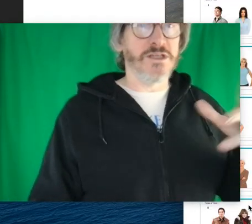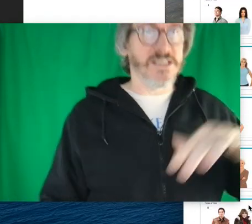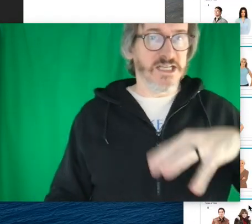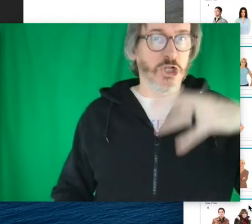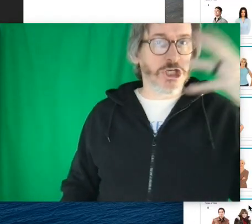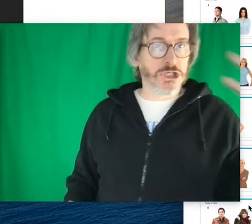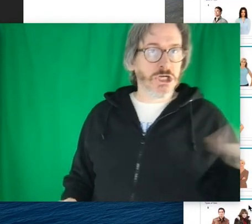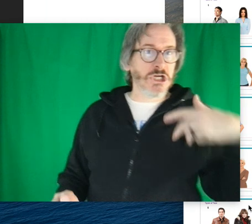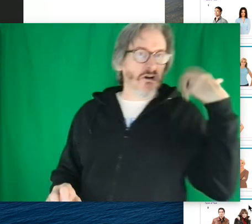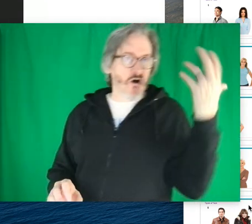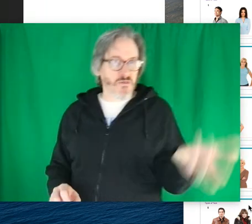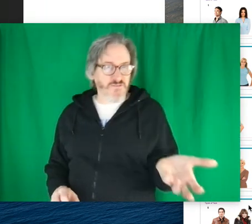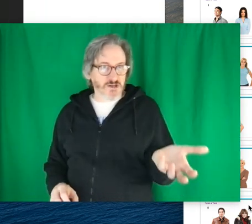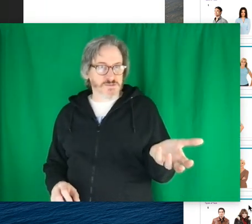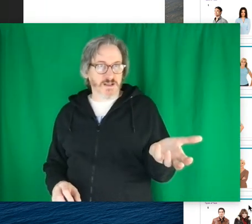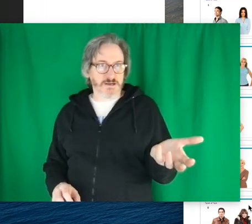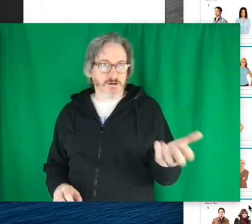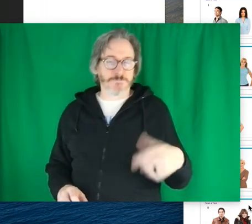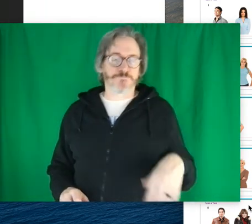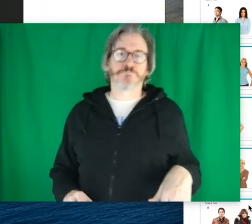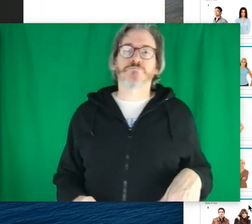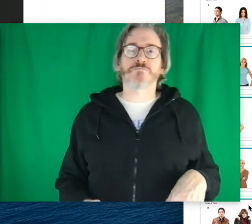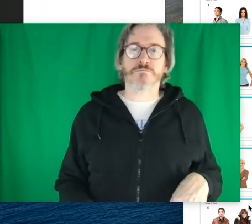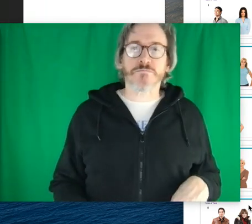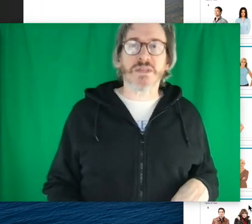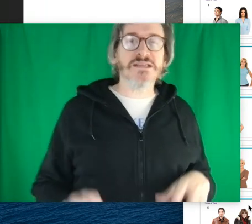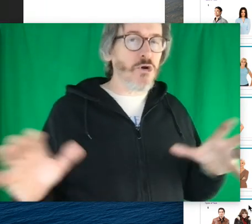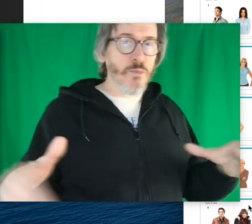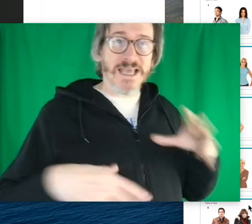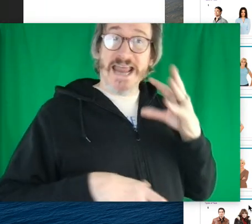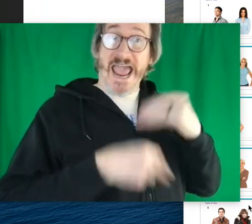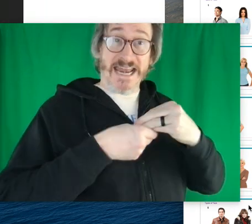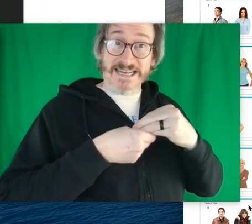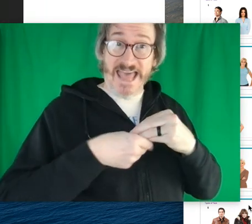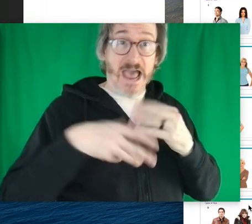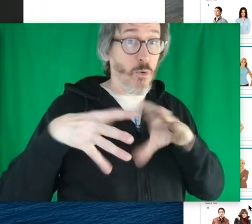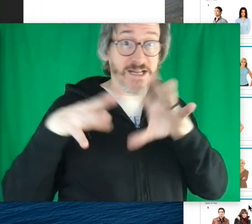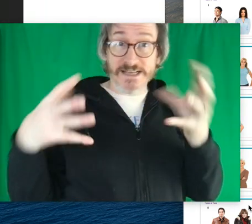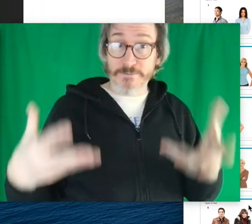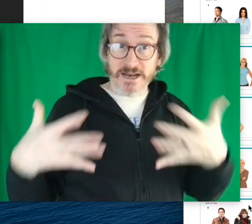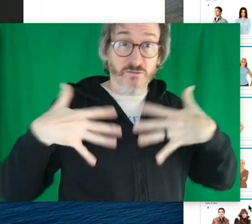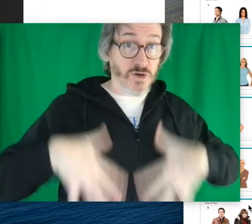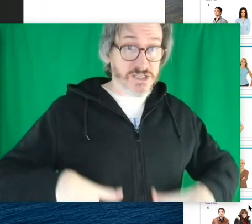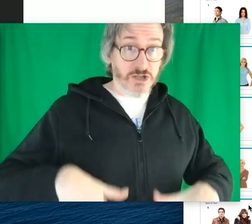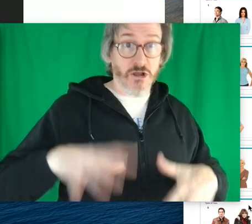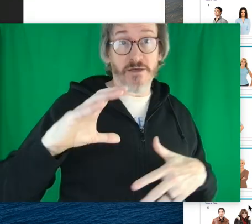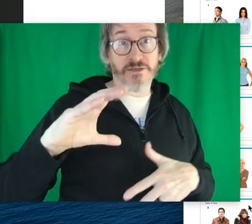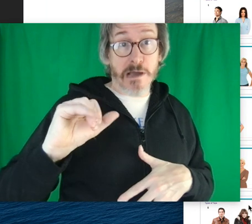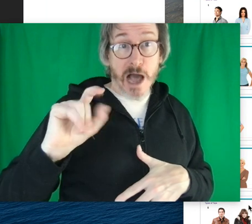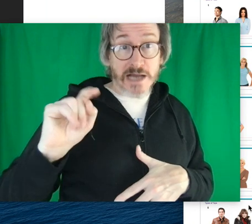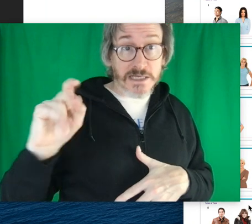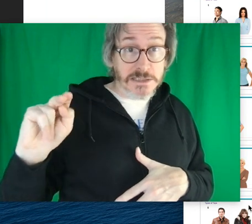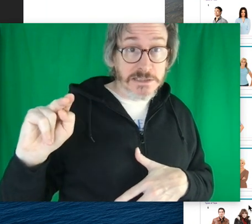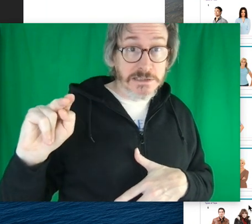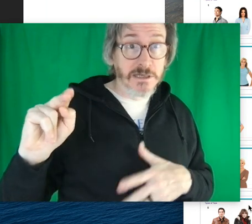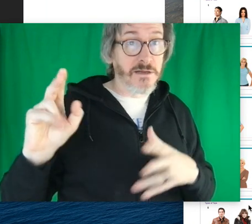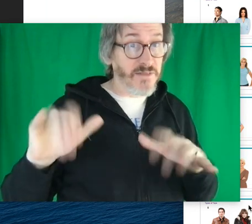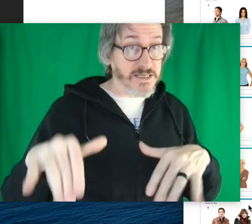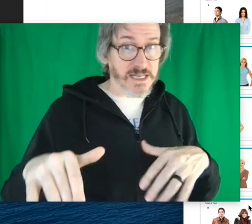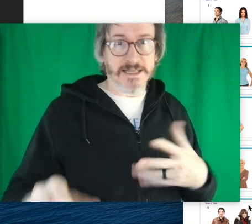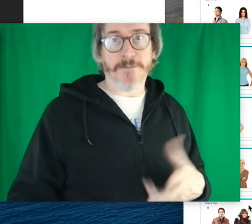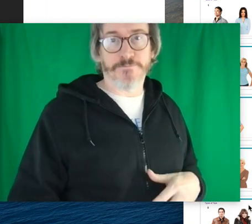about wood silk all the finger spelling right so we can add in that what is it made of what's the cloth cotton